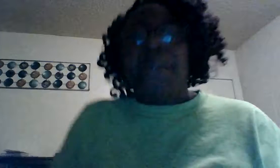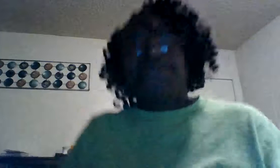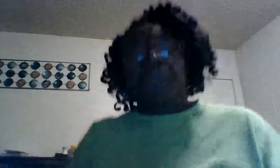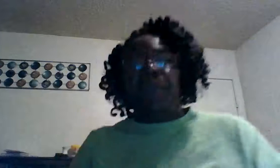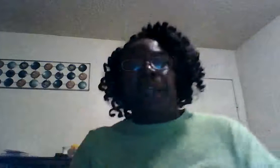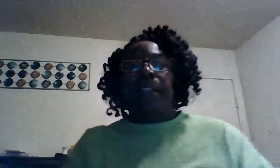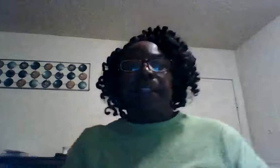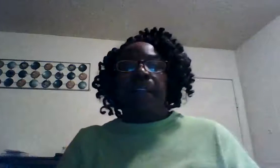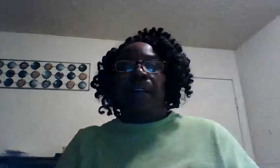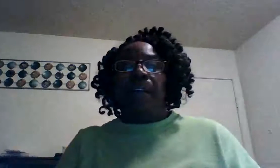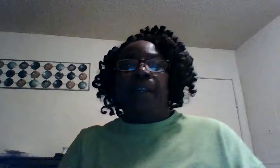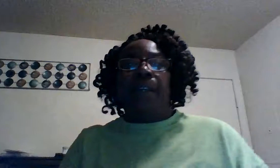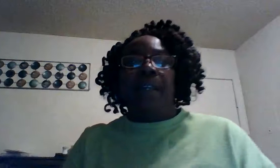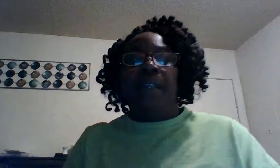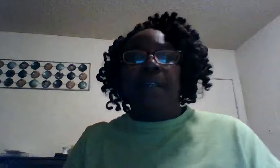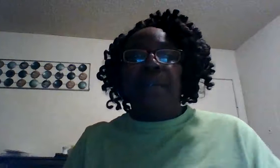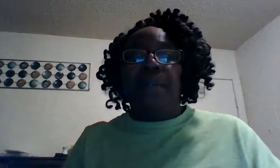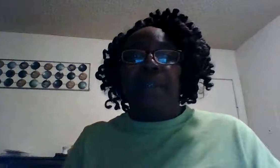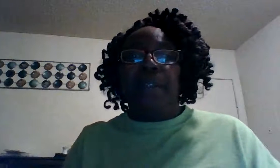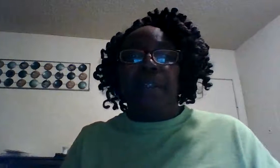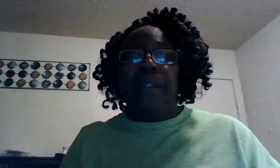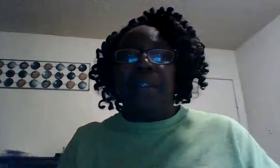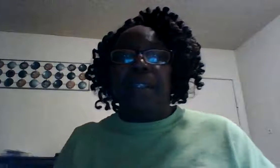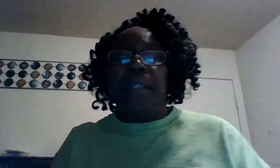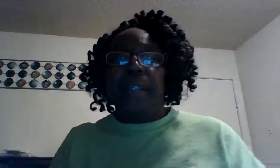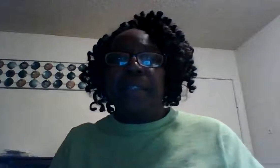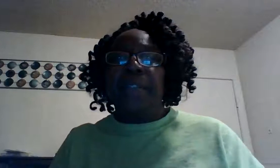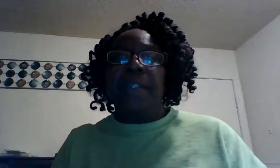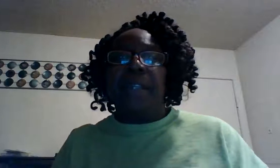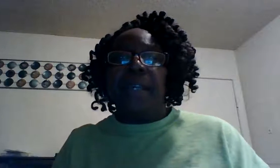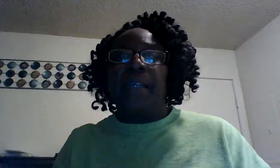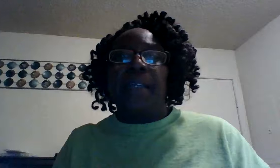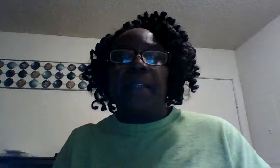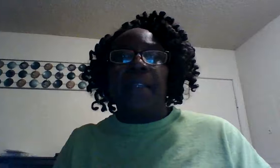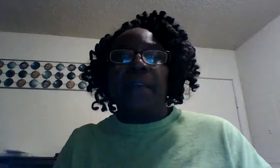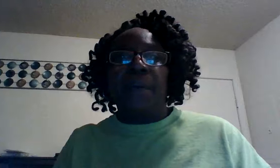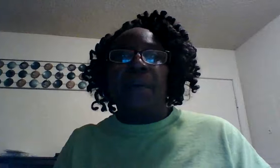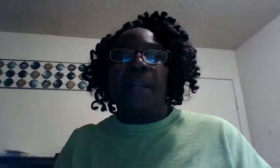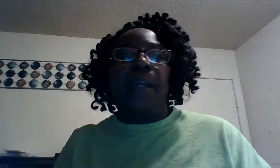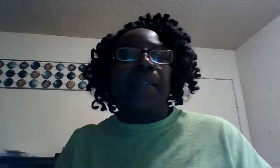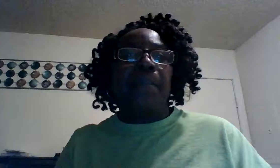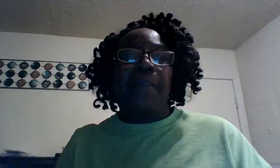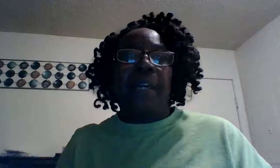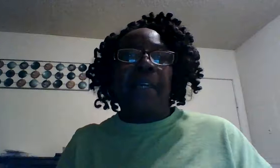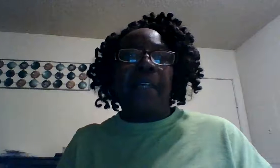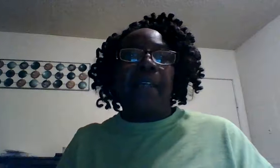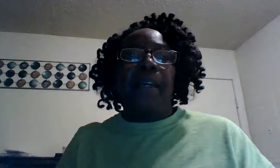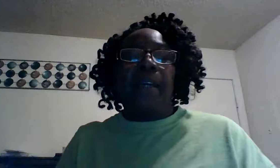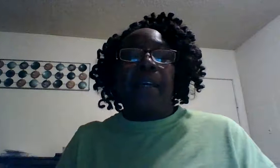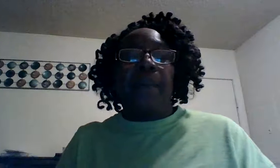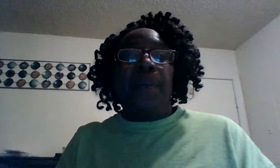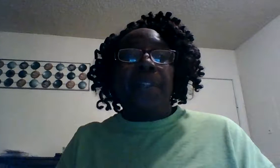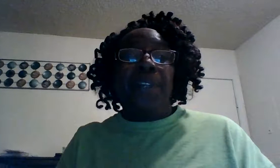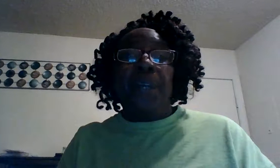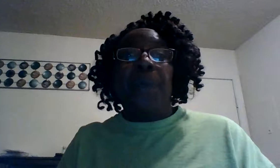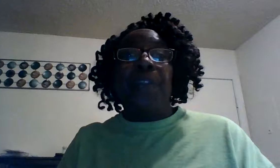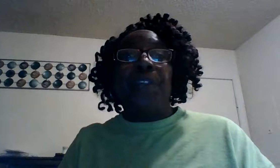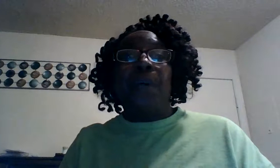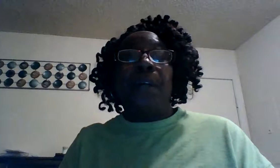praise the lord hallelujah this is the day that the lord has made and we shall rejoice